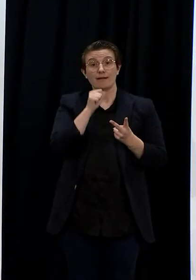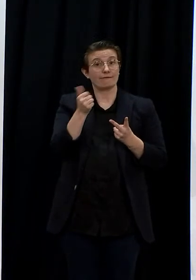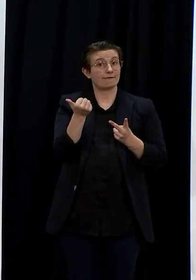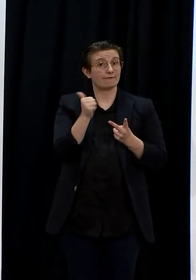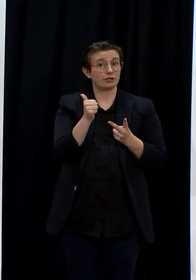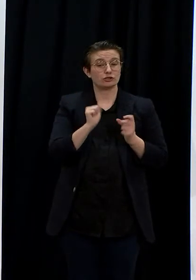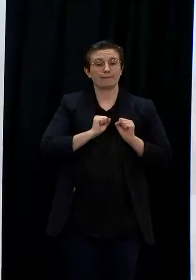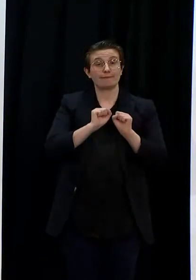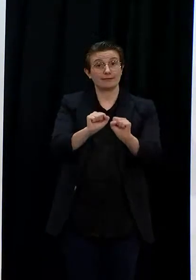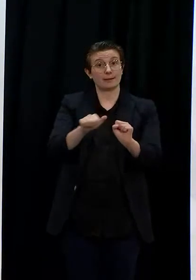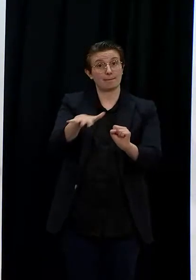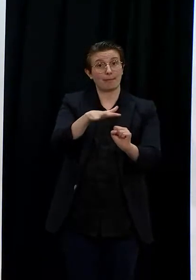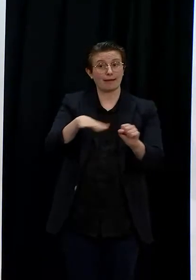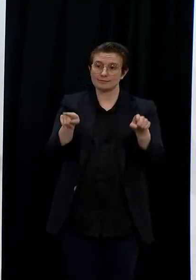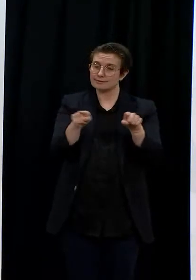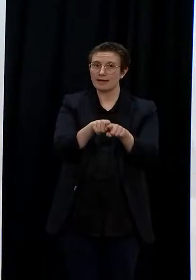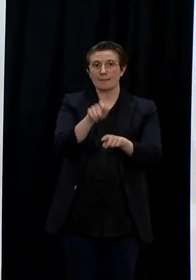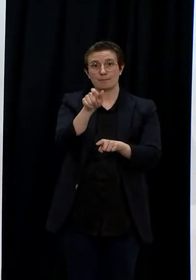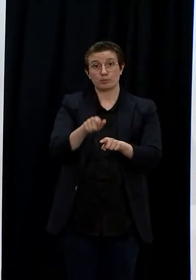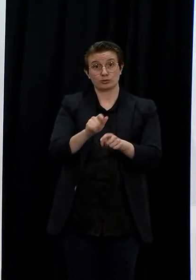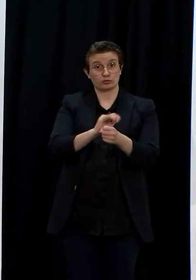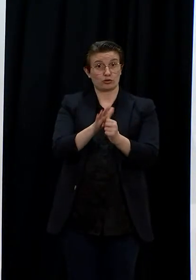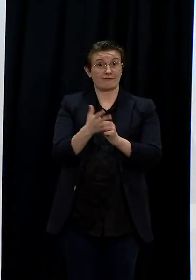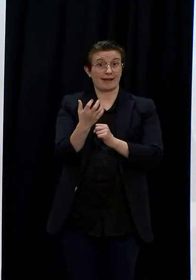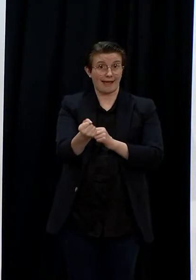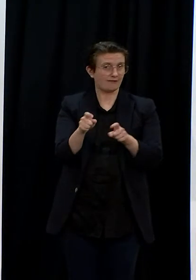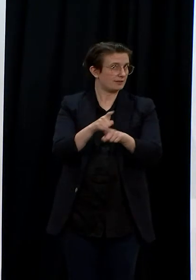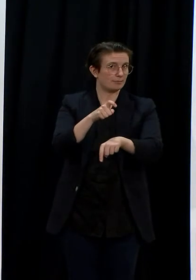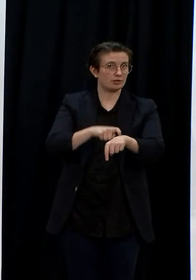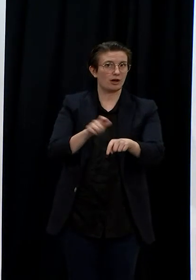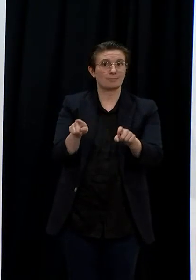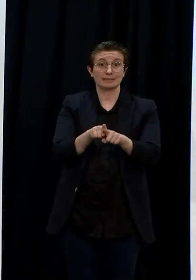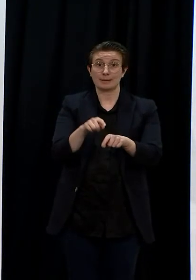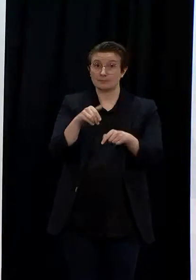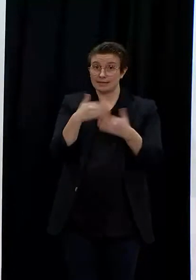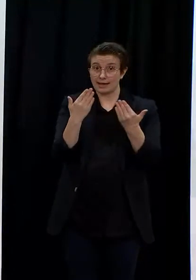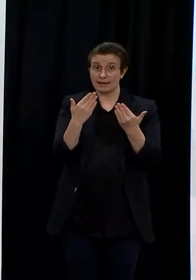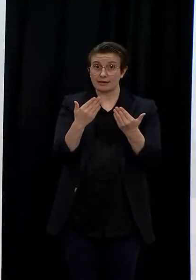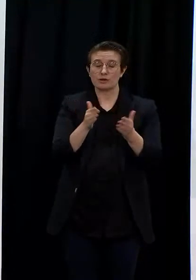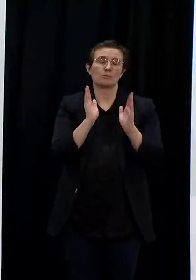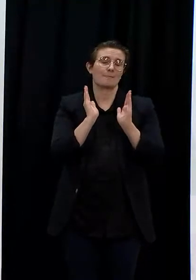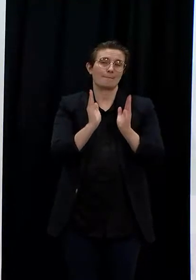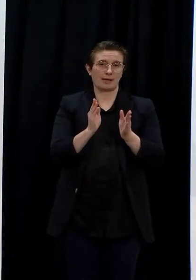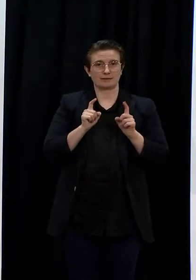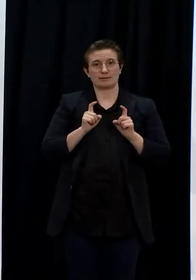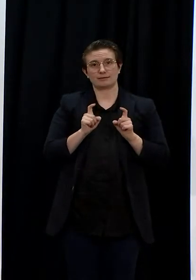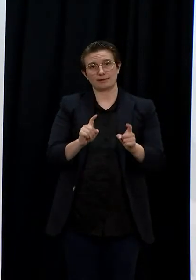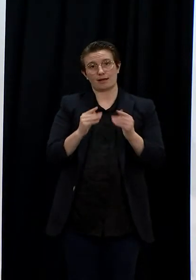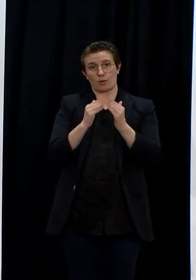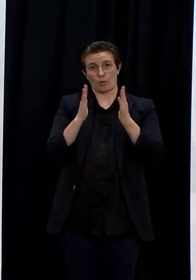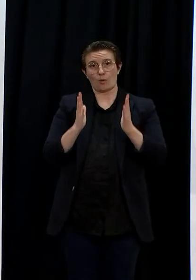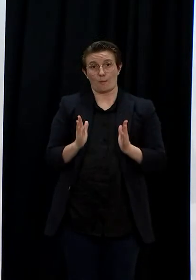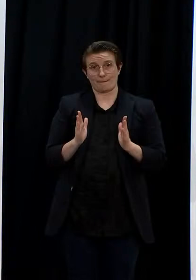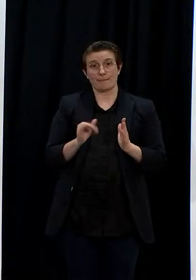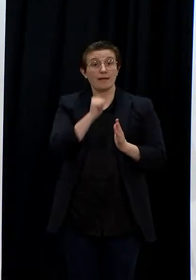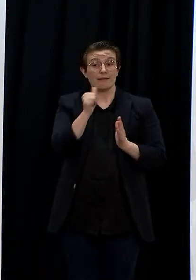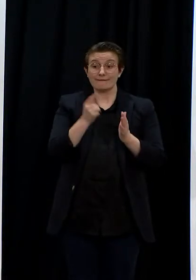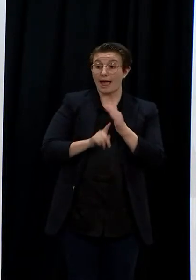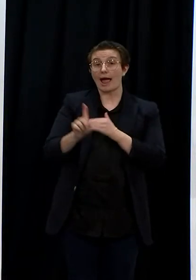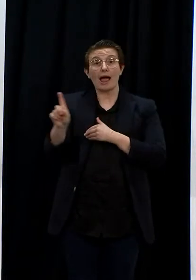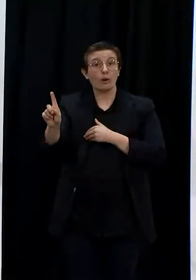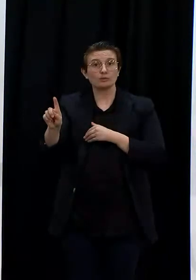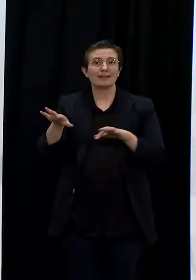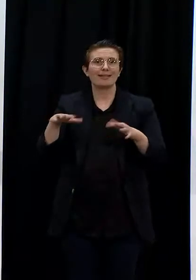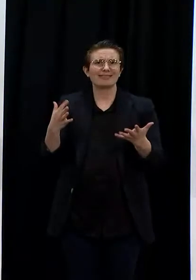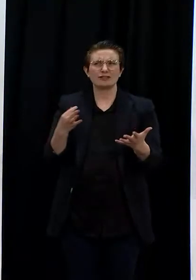as a result, you absolutely must do so. If you don't, you're risking the health of those around you and you